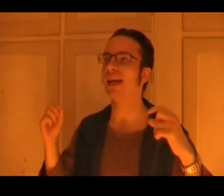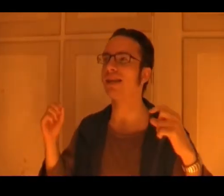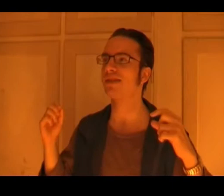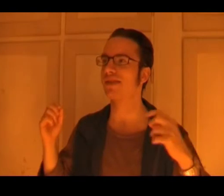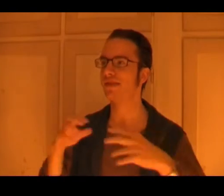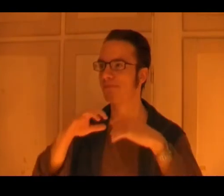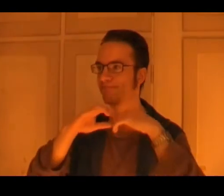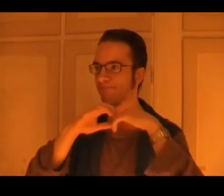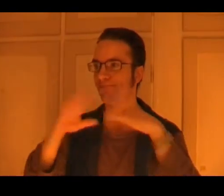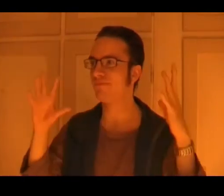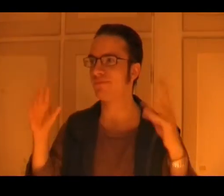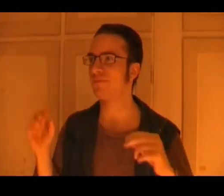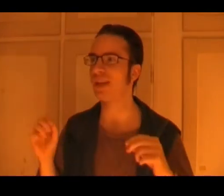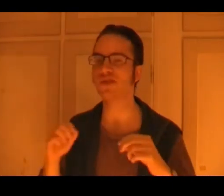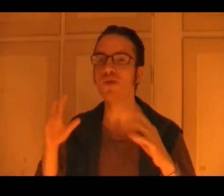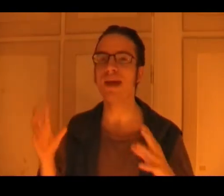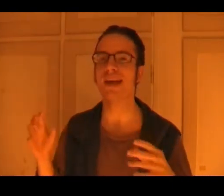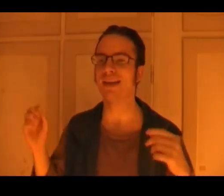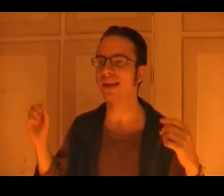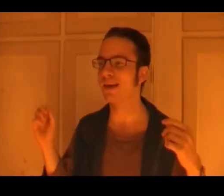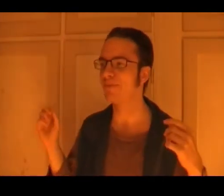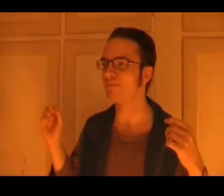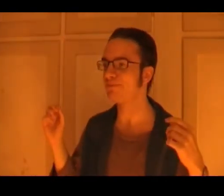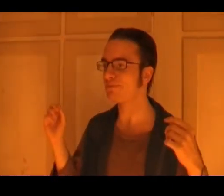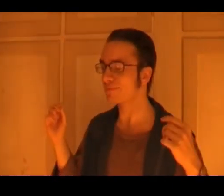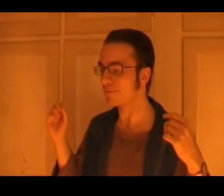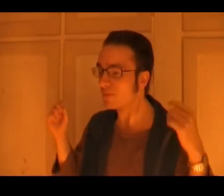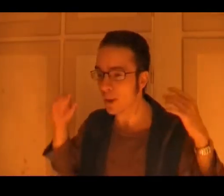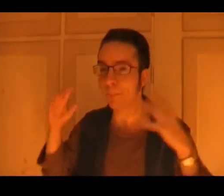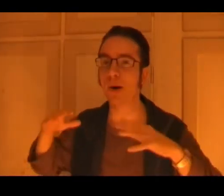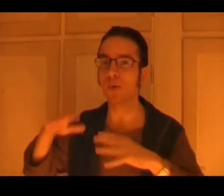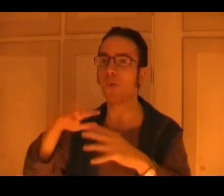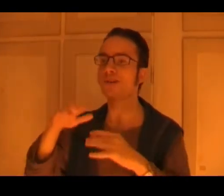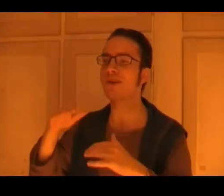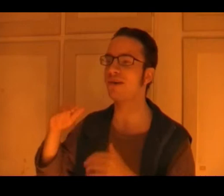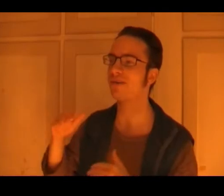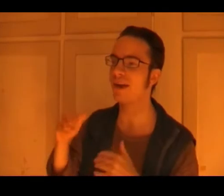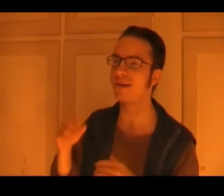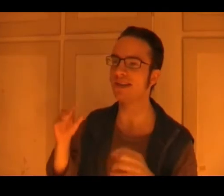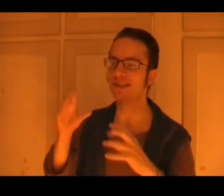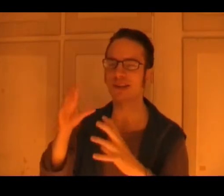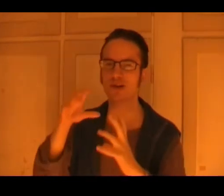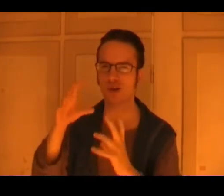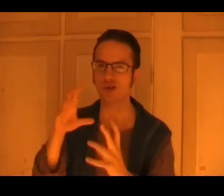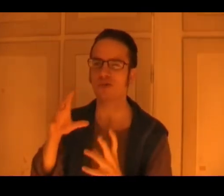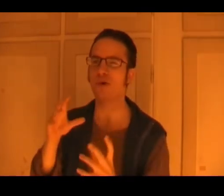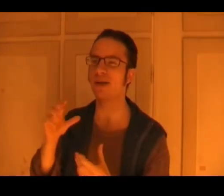it's, it's too big, um, but once they're, they're in these little claustrophobic